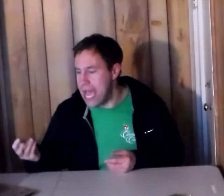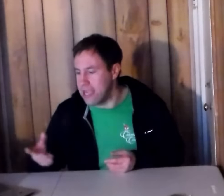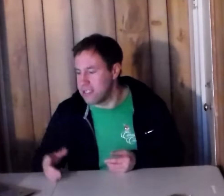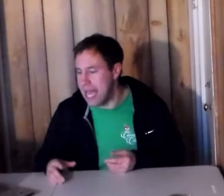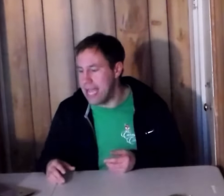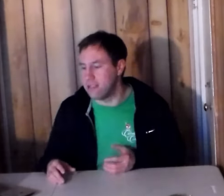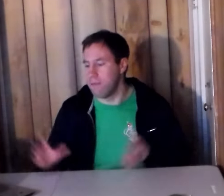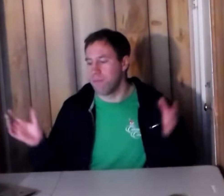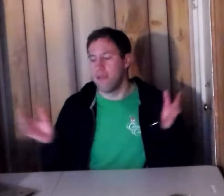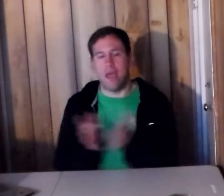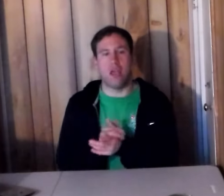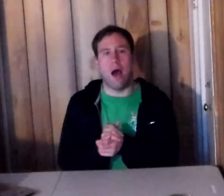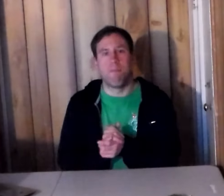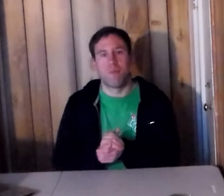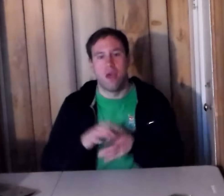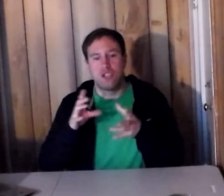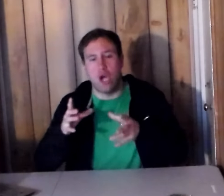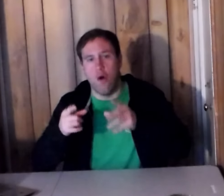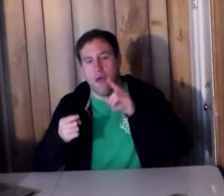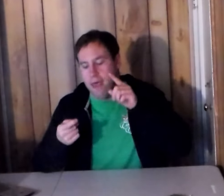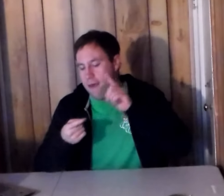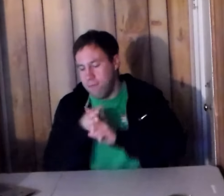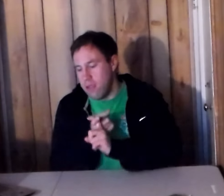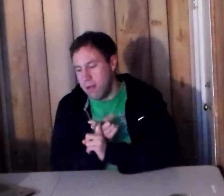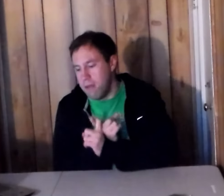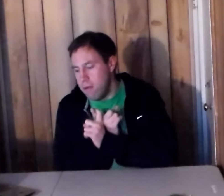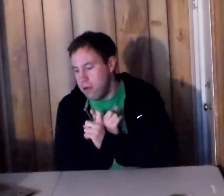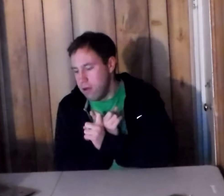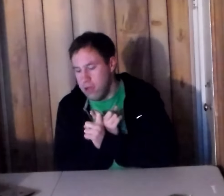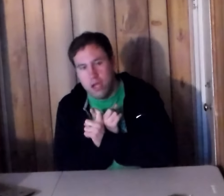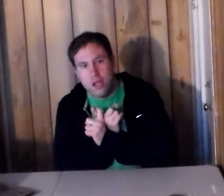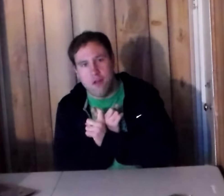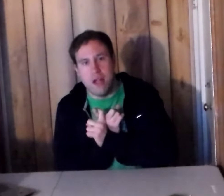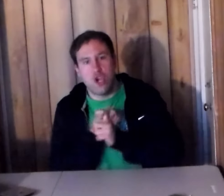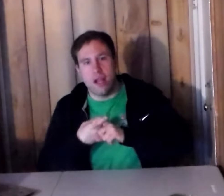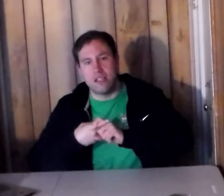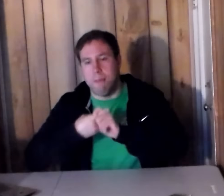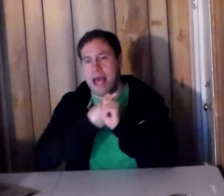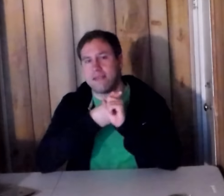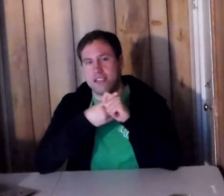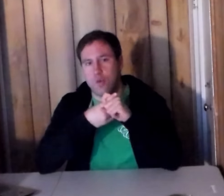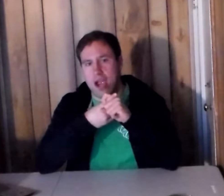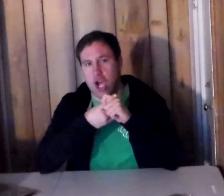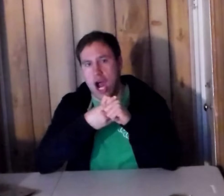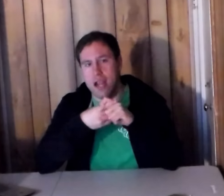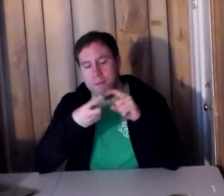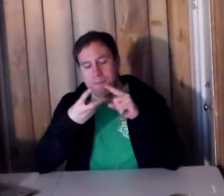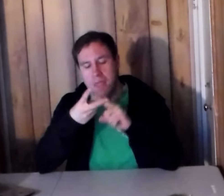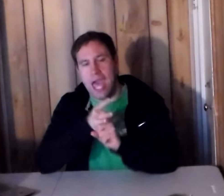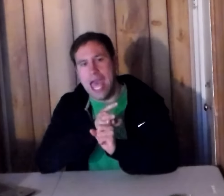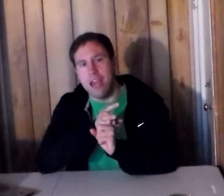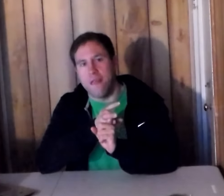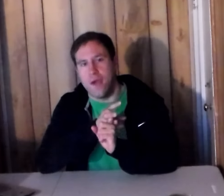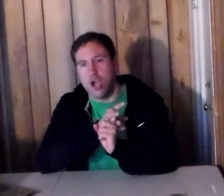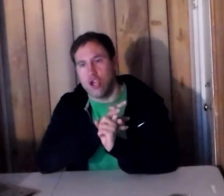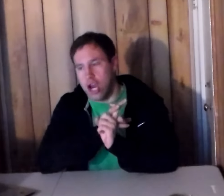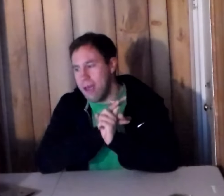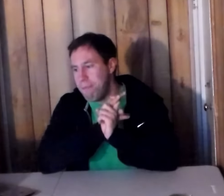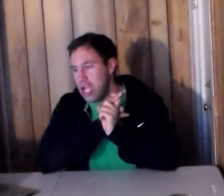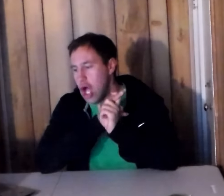Dragons, guys. There you go. So, they're returning to Madison Square Garden. And they're going to be